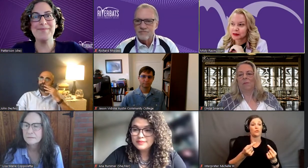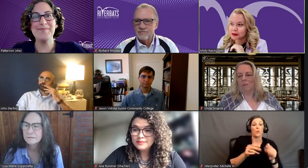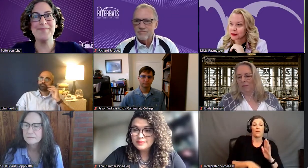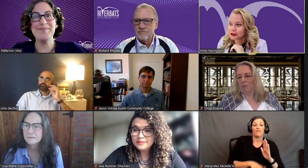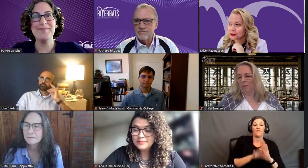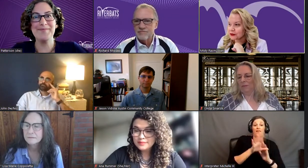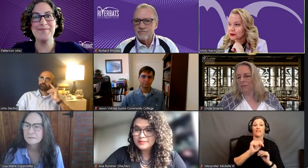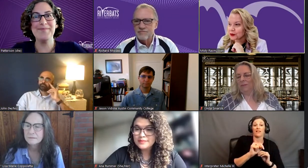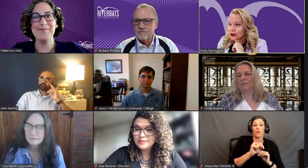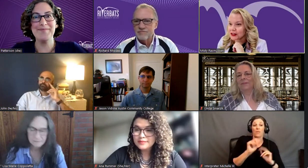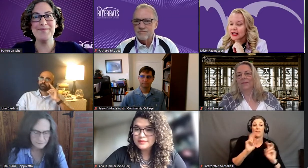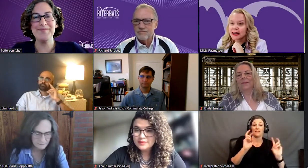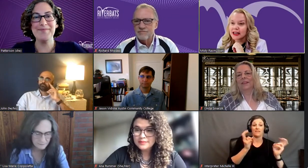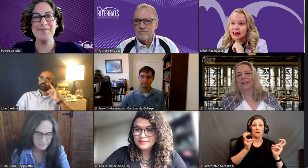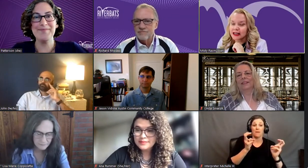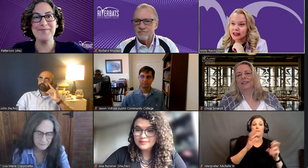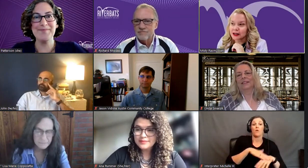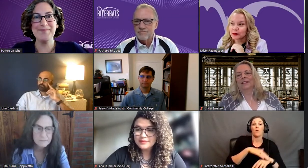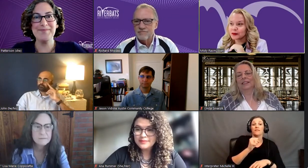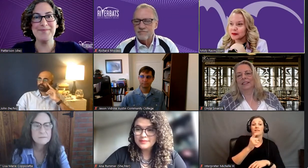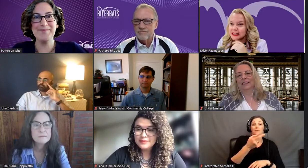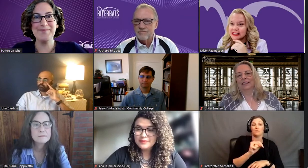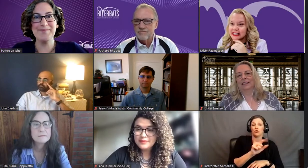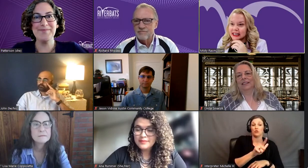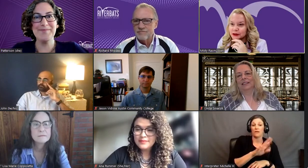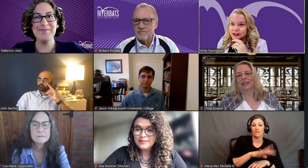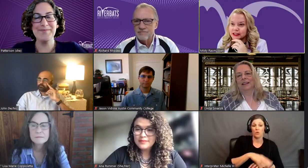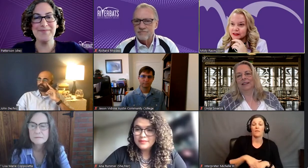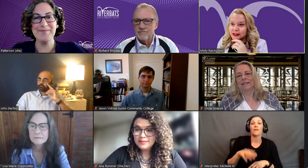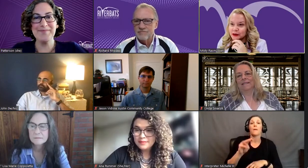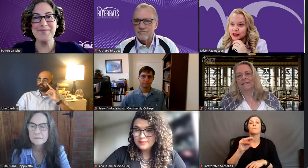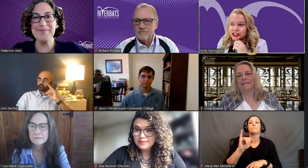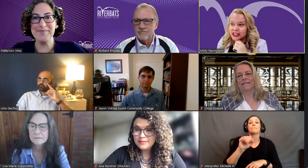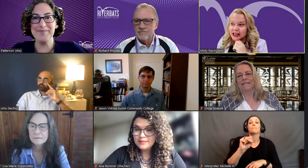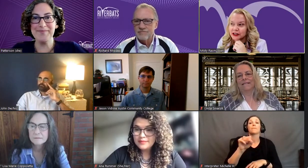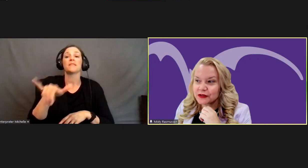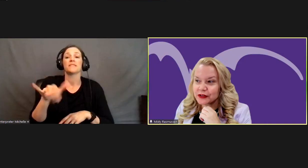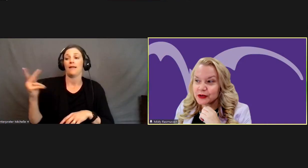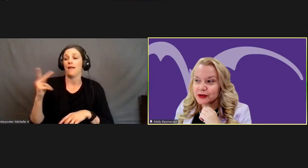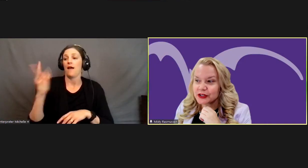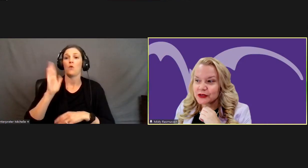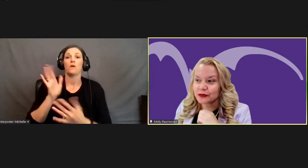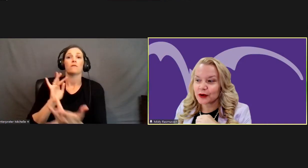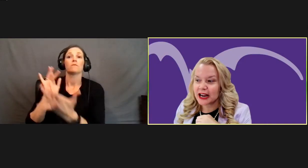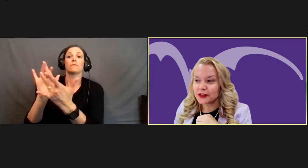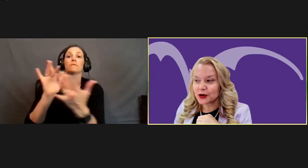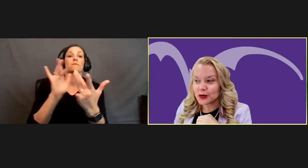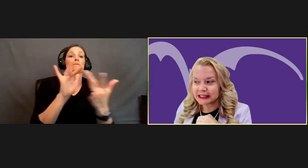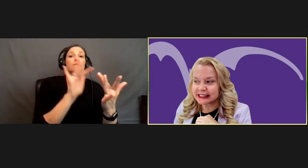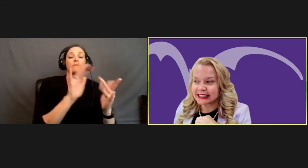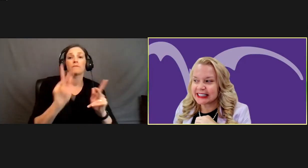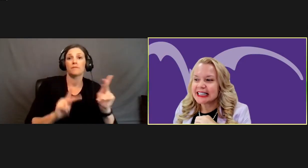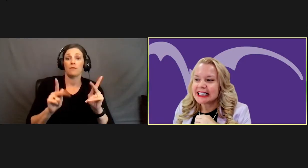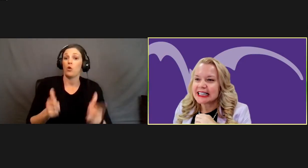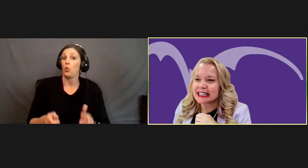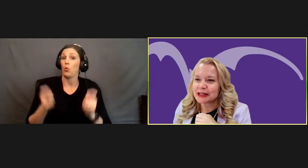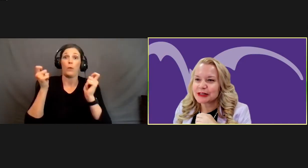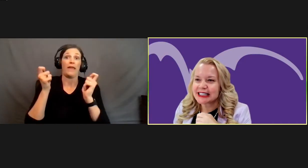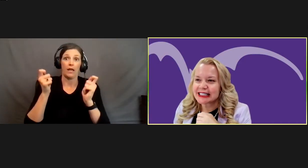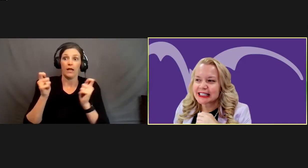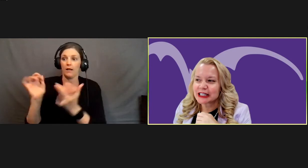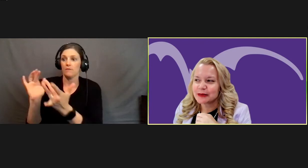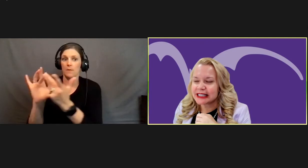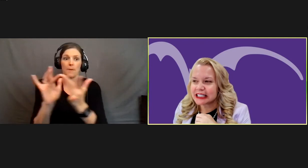on September 24th, um, Missy and I will definitely be reaching out to folks rather quickly, um,